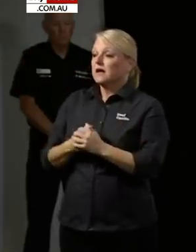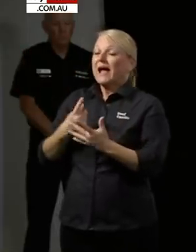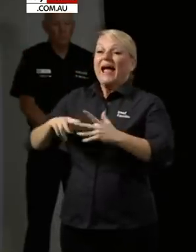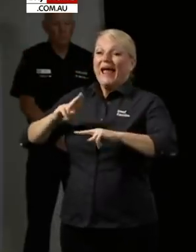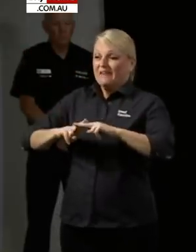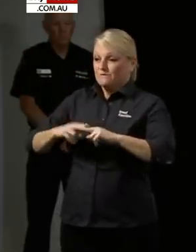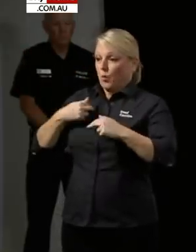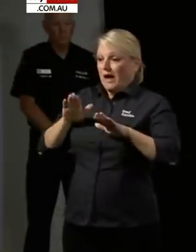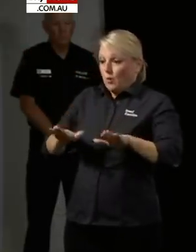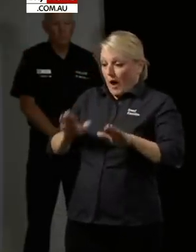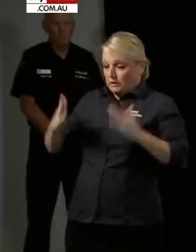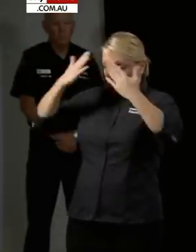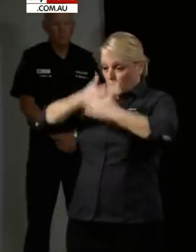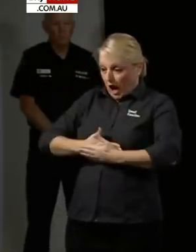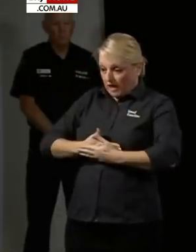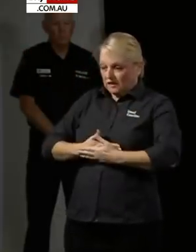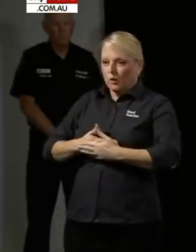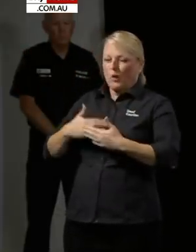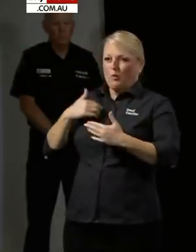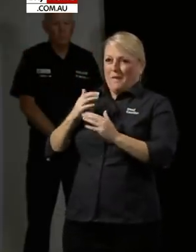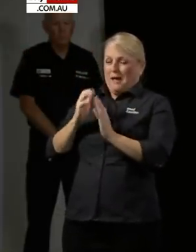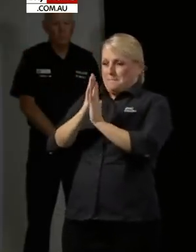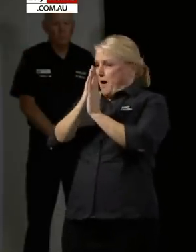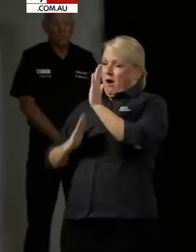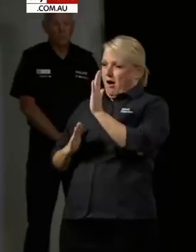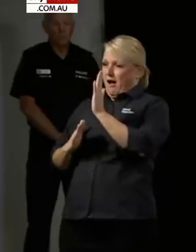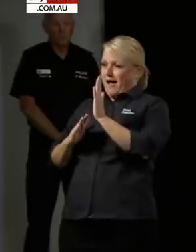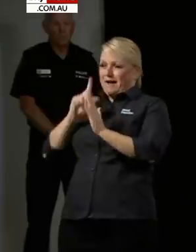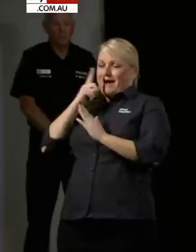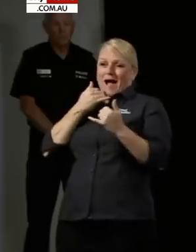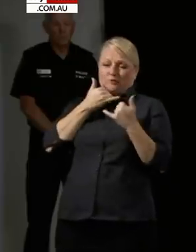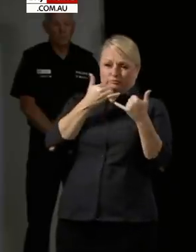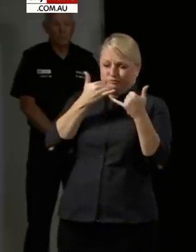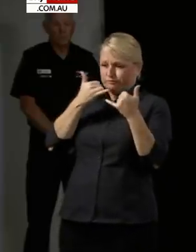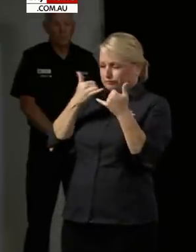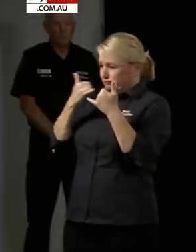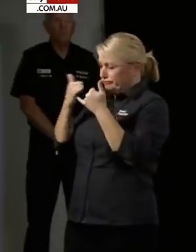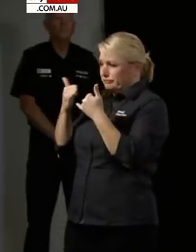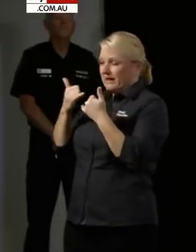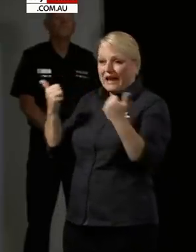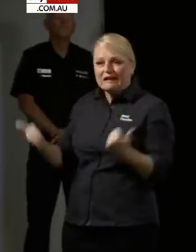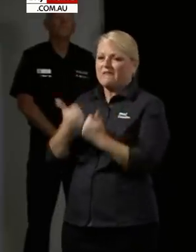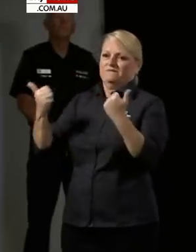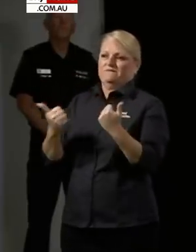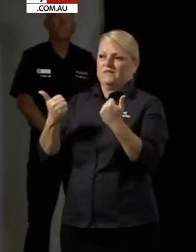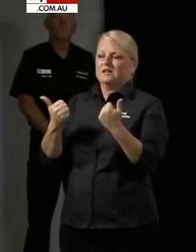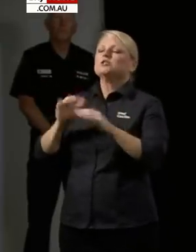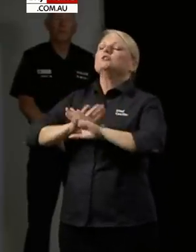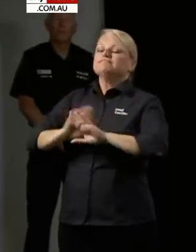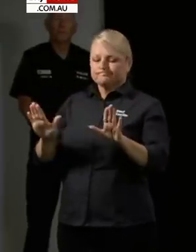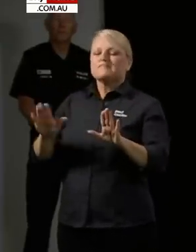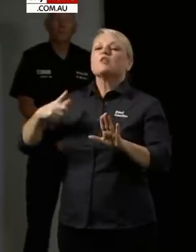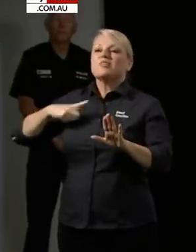already be that the 12 hours behind so we really do need to act fast on this. So that's the rationale.